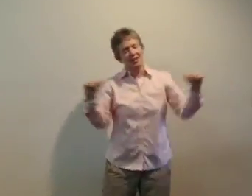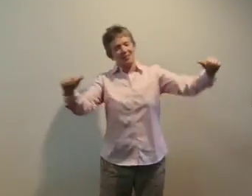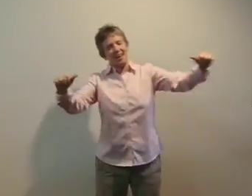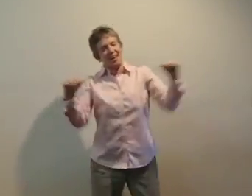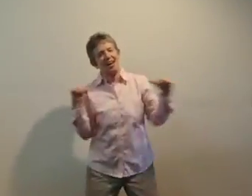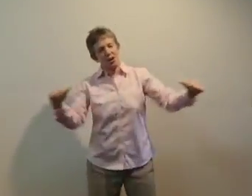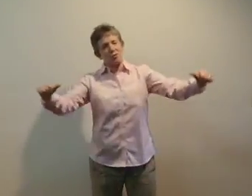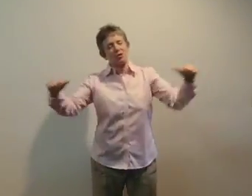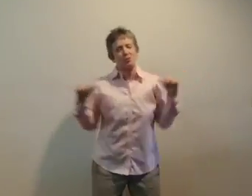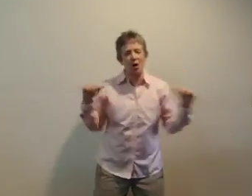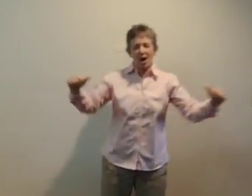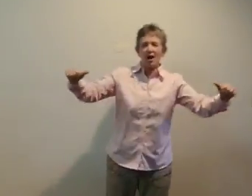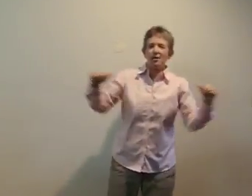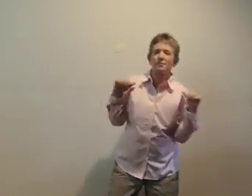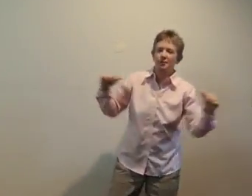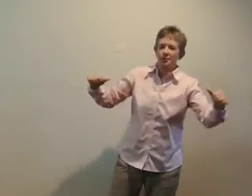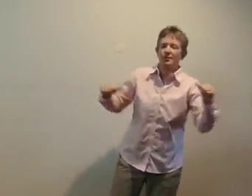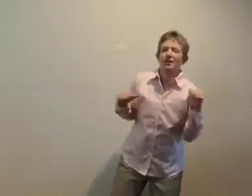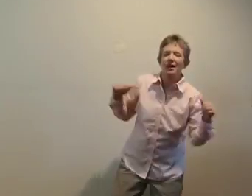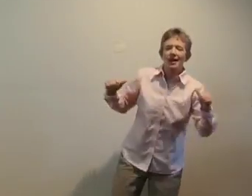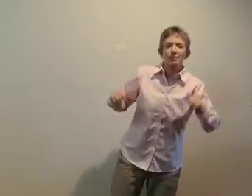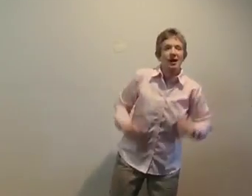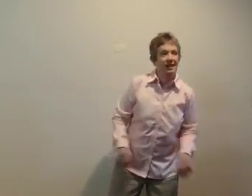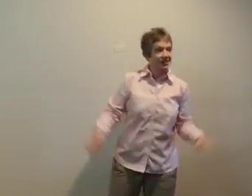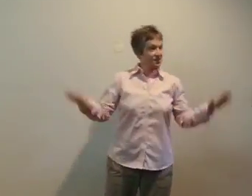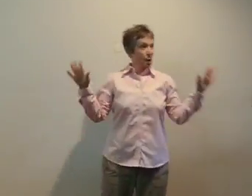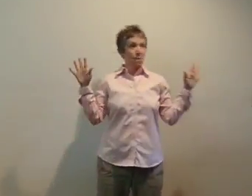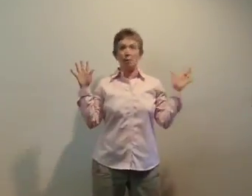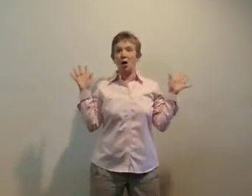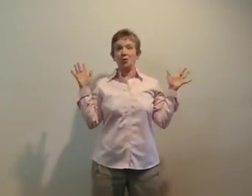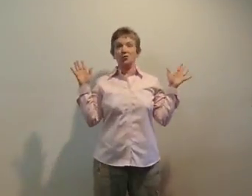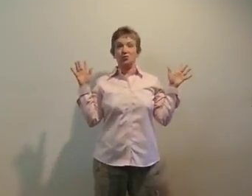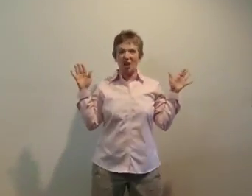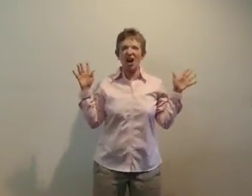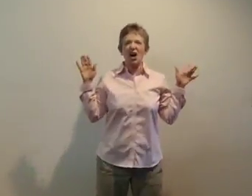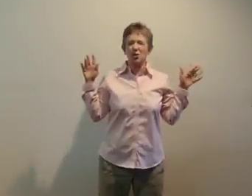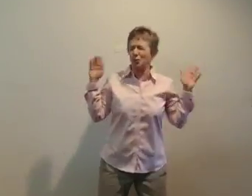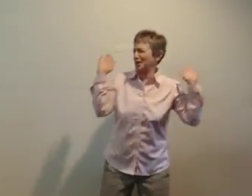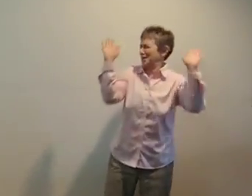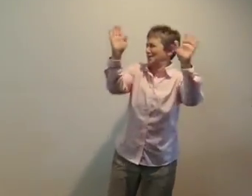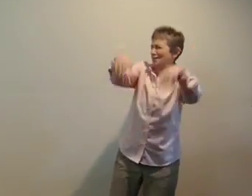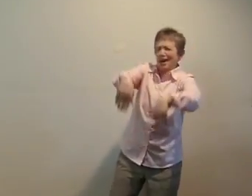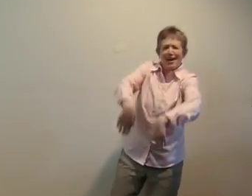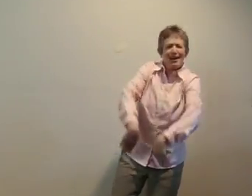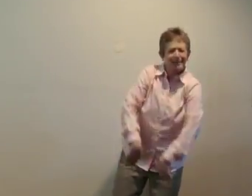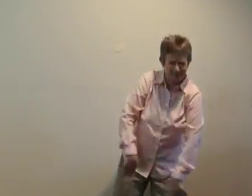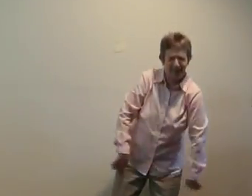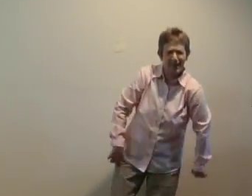yeah, we're swamps. But it's the most fun we've had yet.